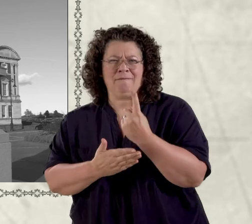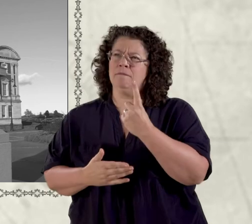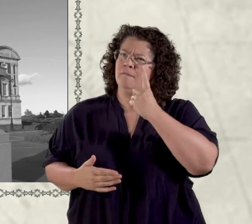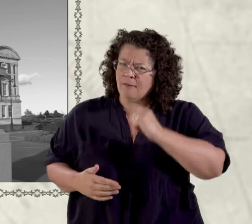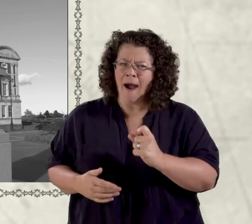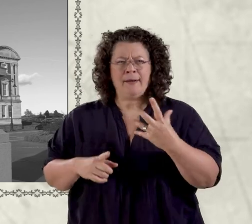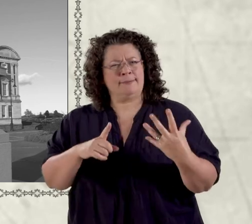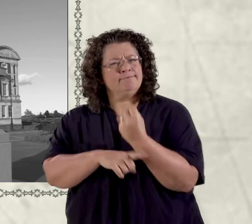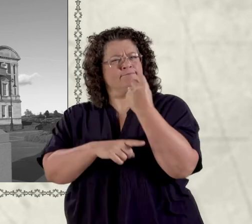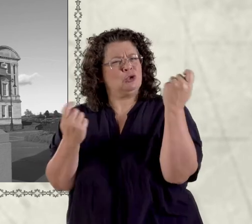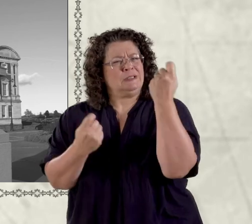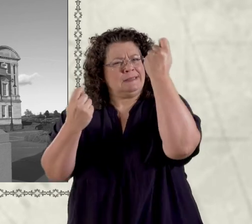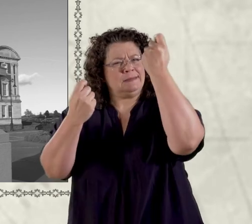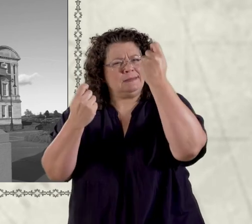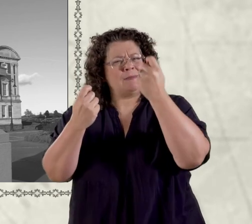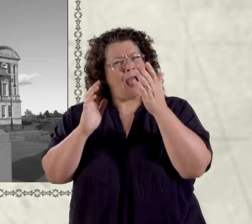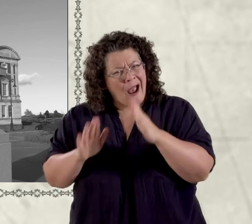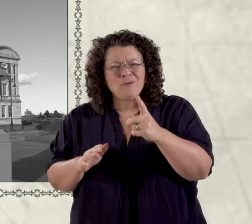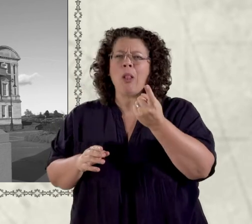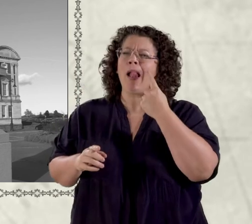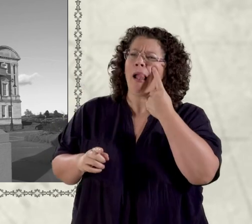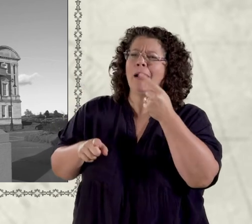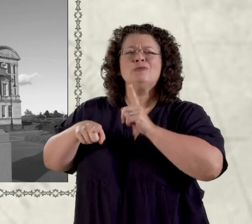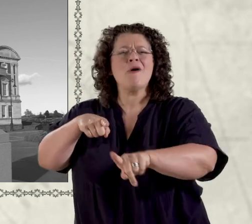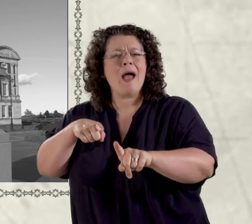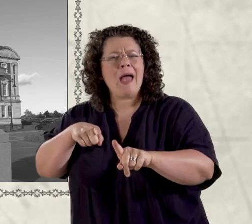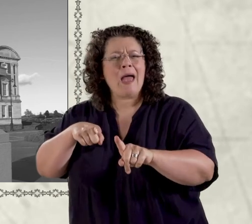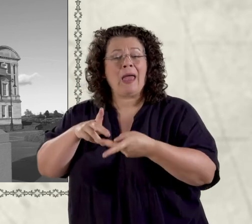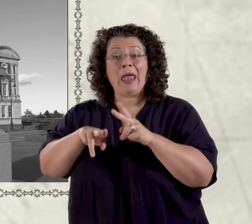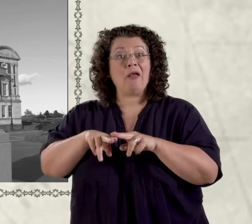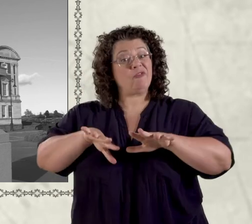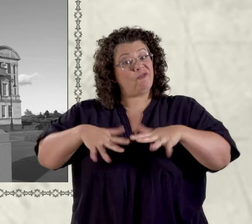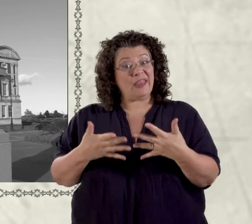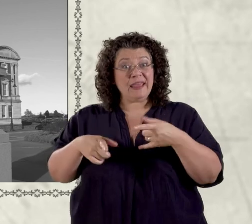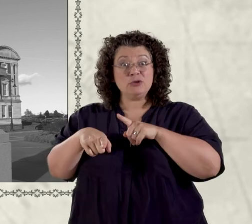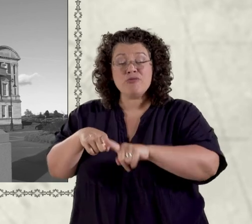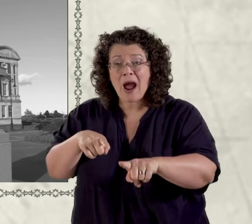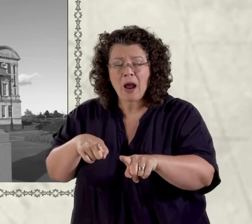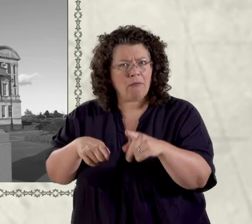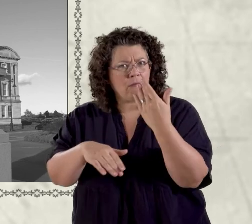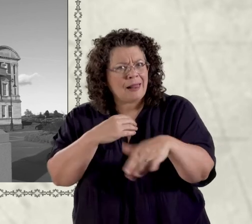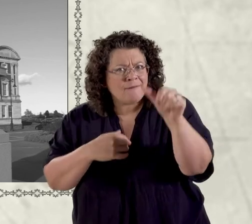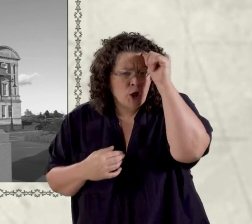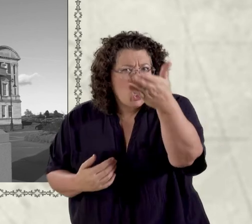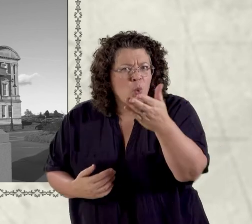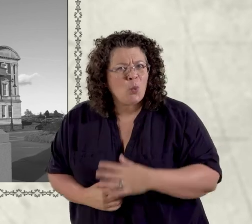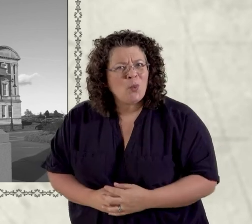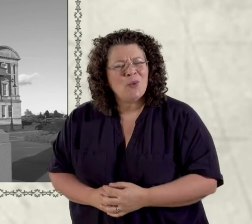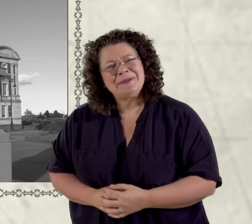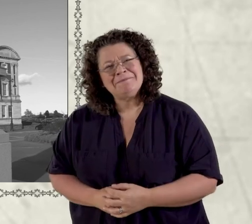succeed you have to venture if you don't venture you'll never